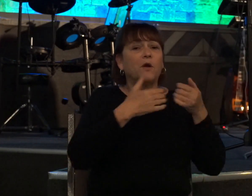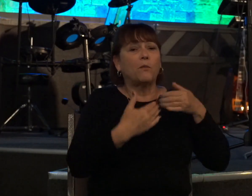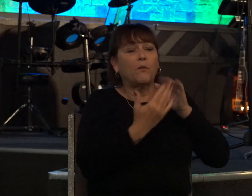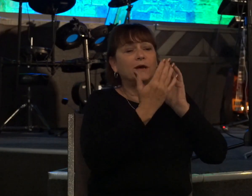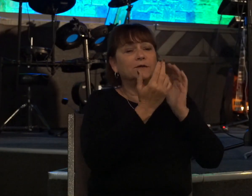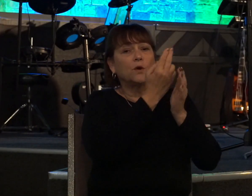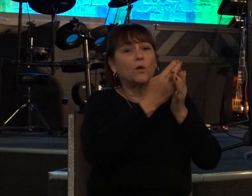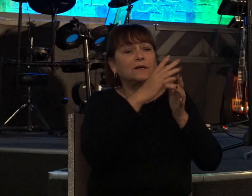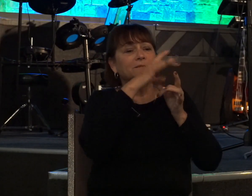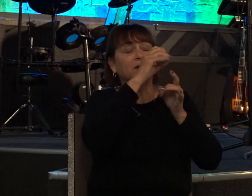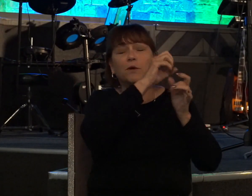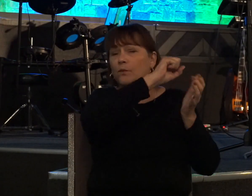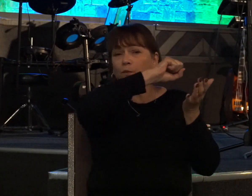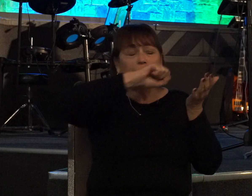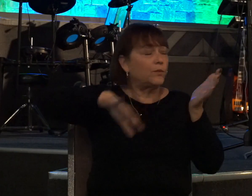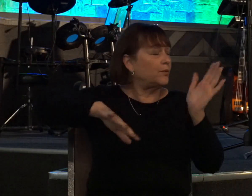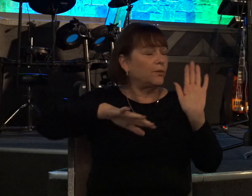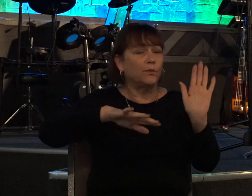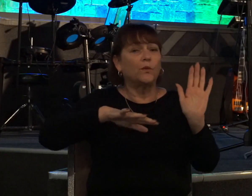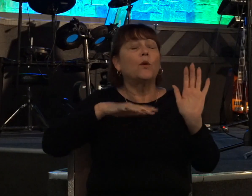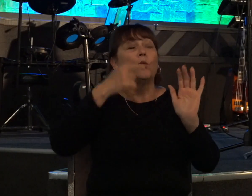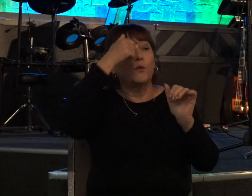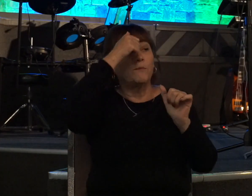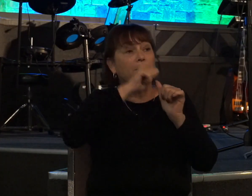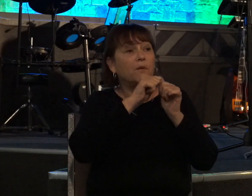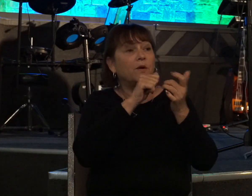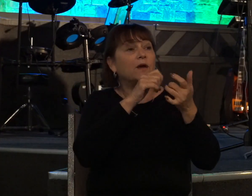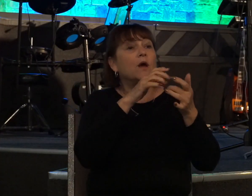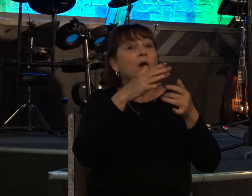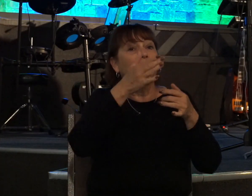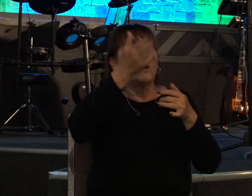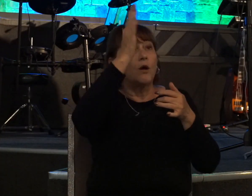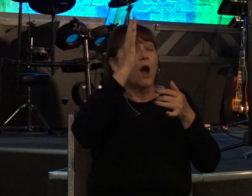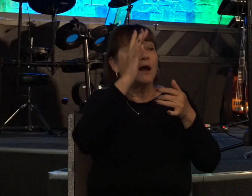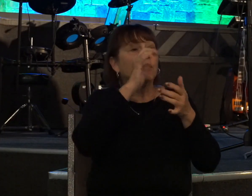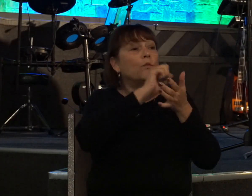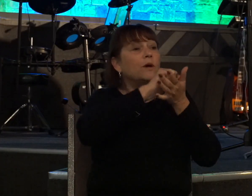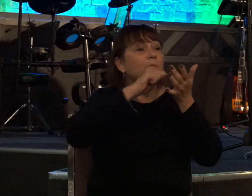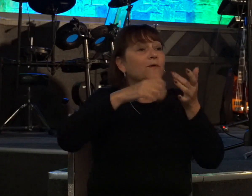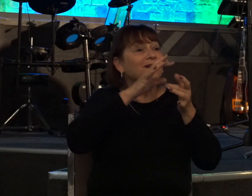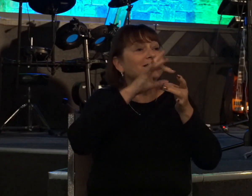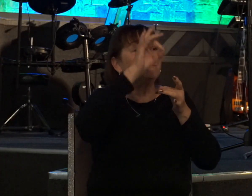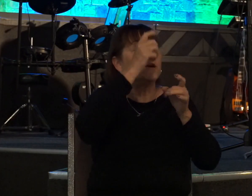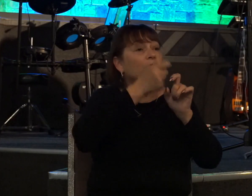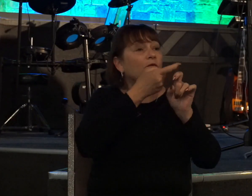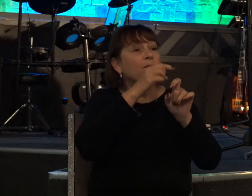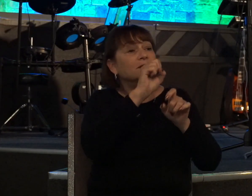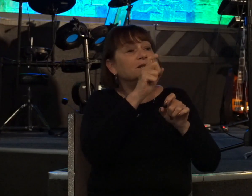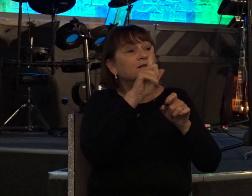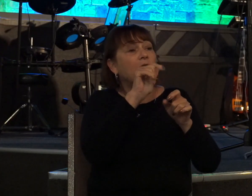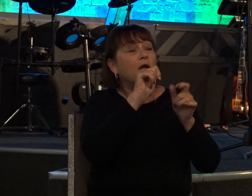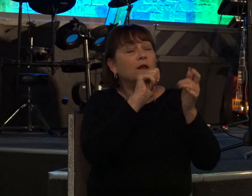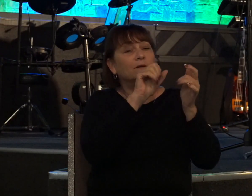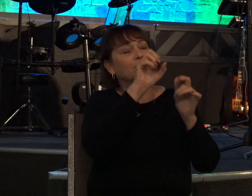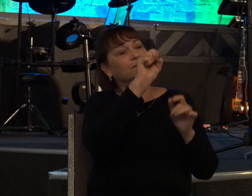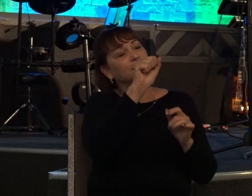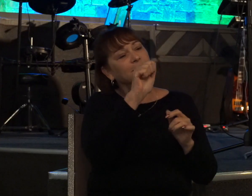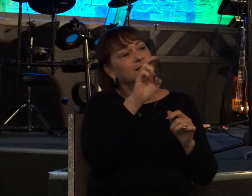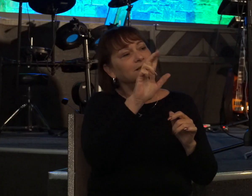remember God removed his spirit from Saul restore to me the joy of your salvation and uphold